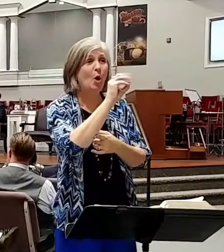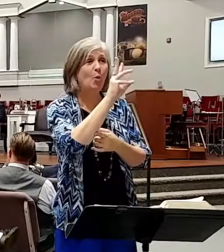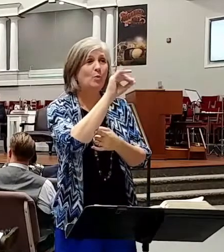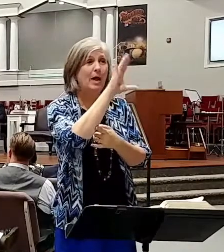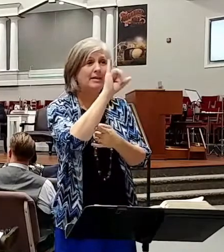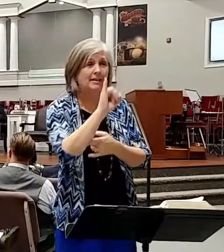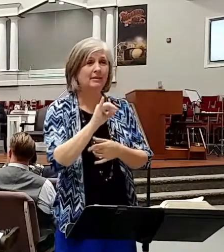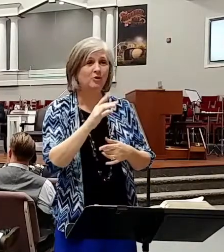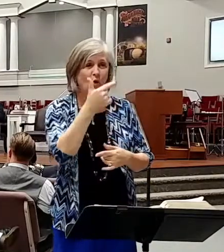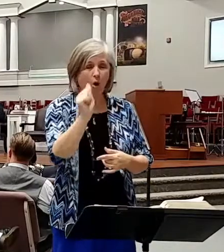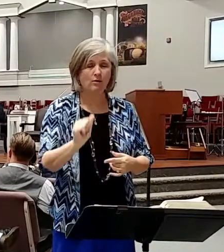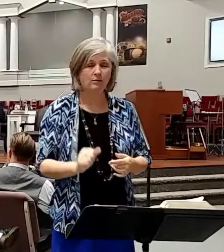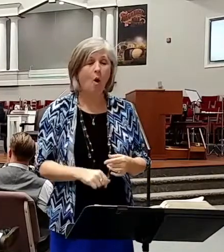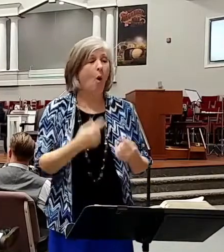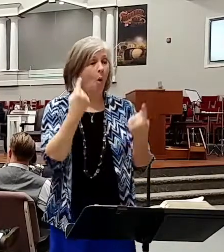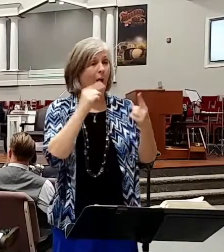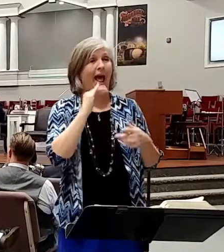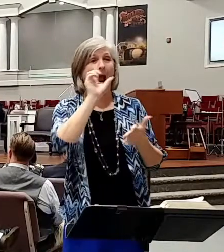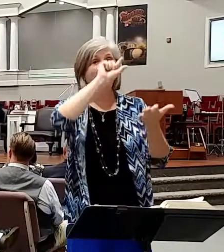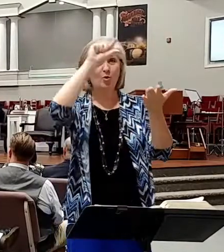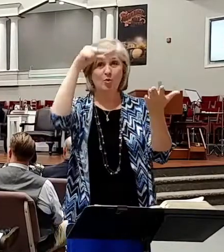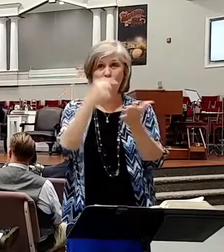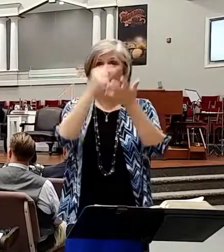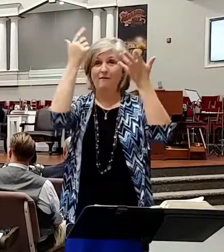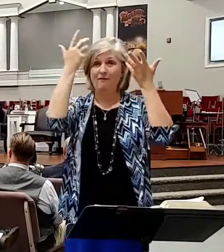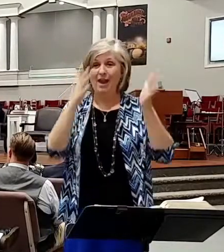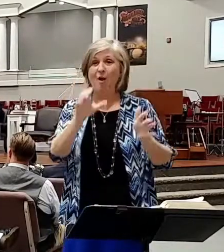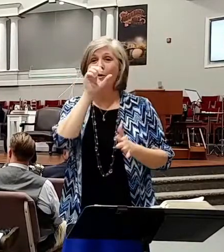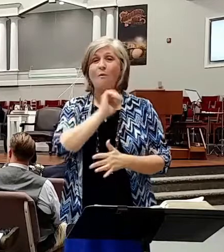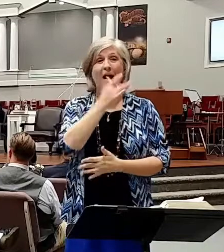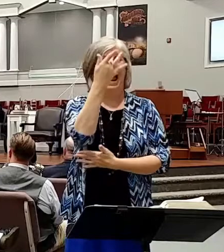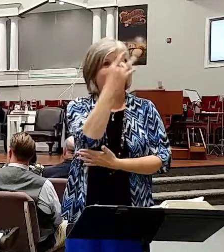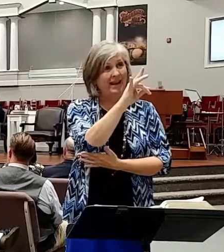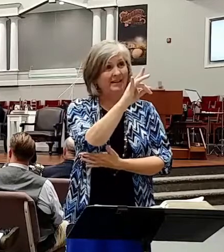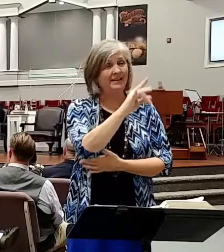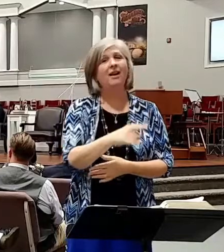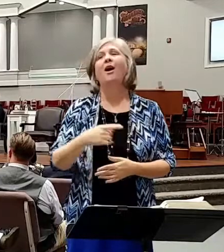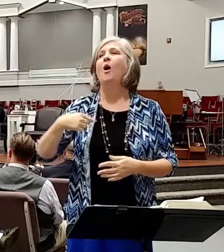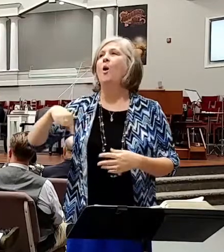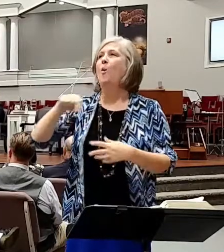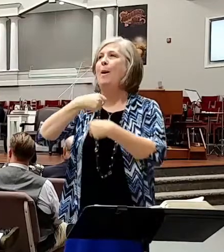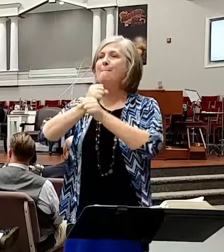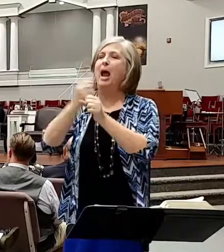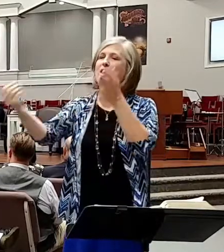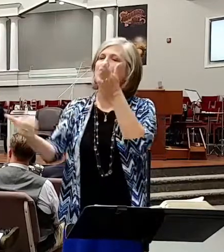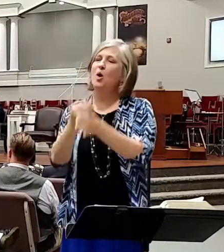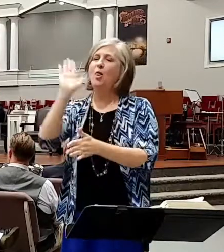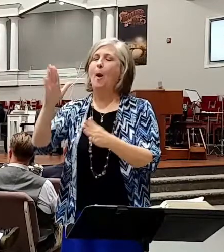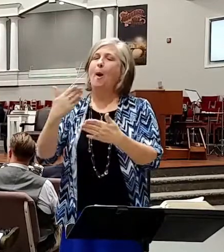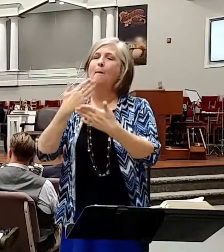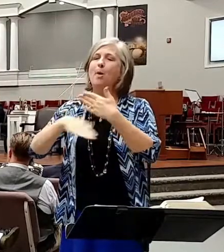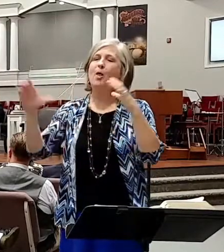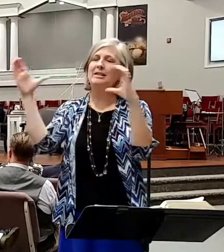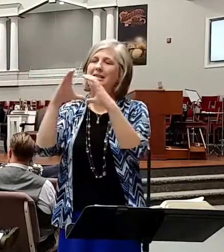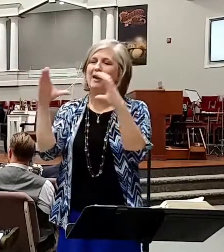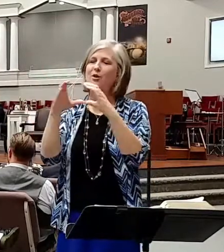And once our graduates get out at age of 18, we renew their birth certificate so they can play six more years of basketball.